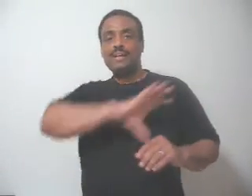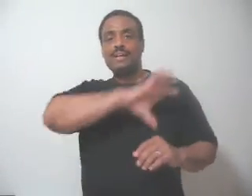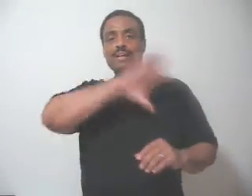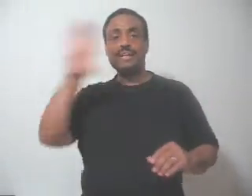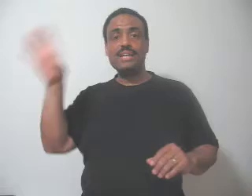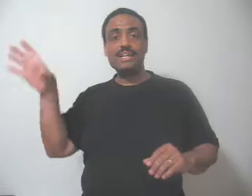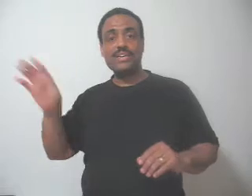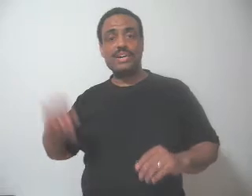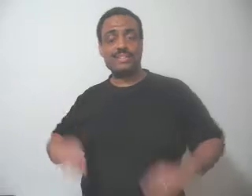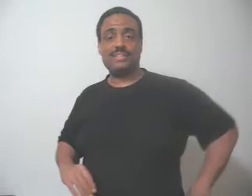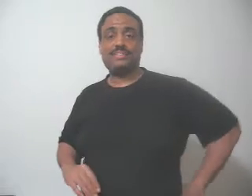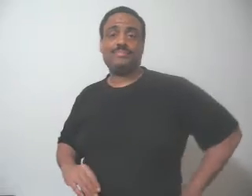deer crossing